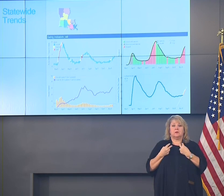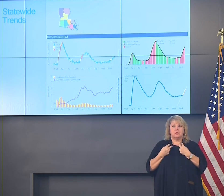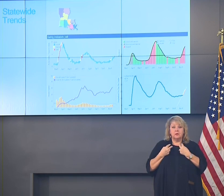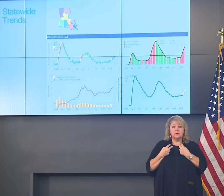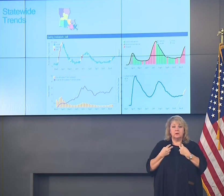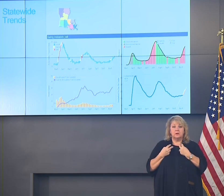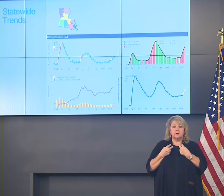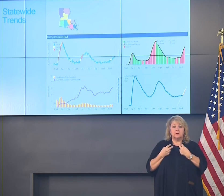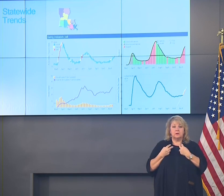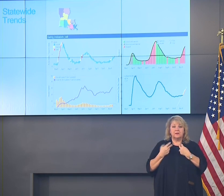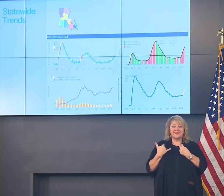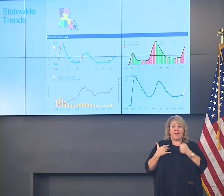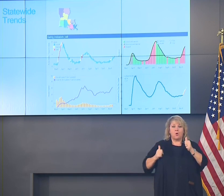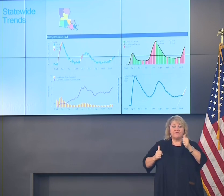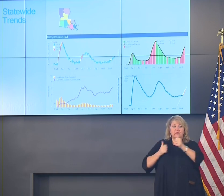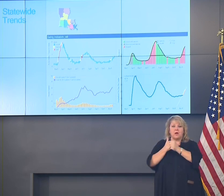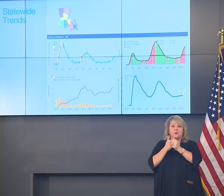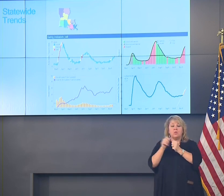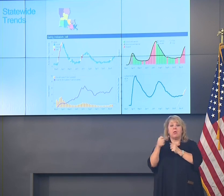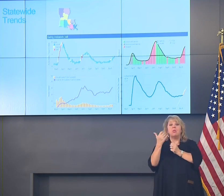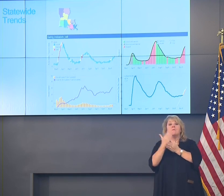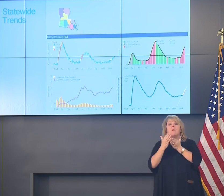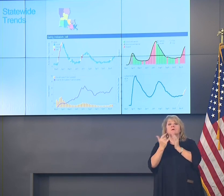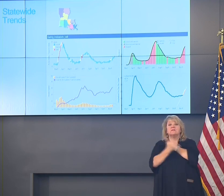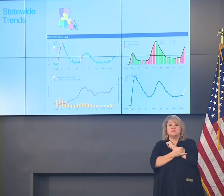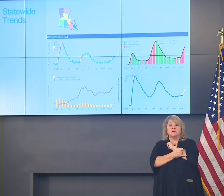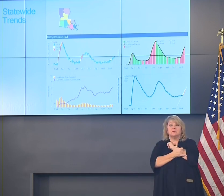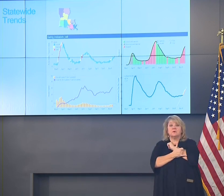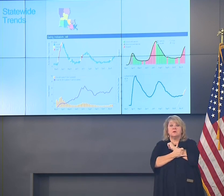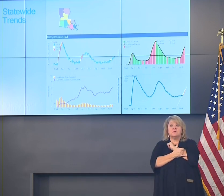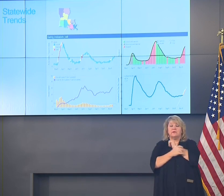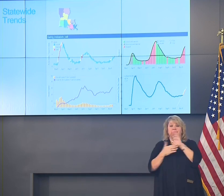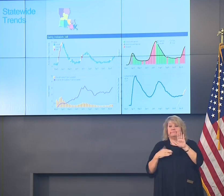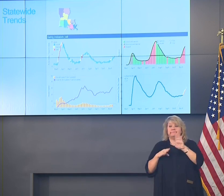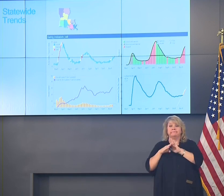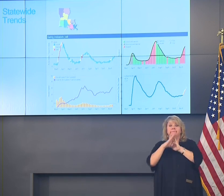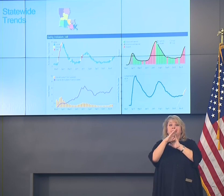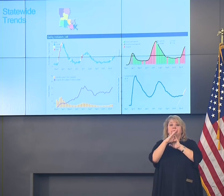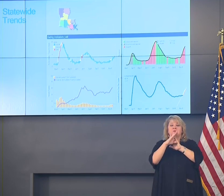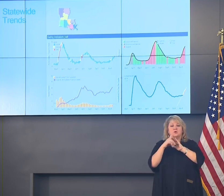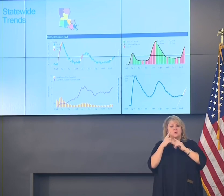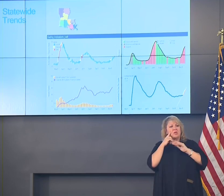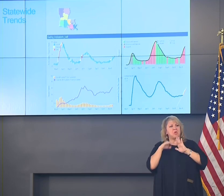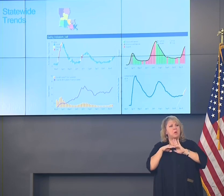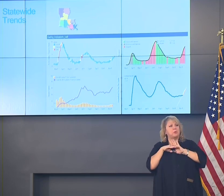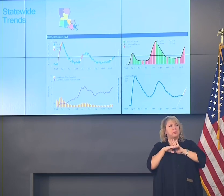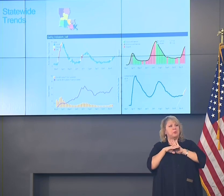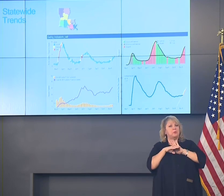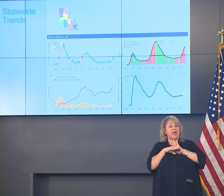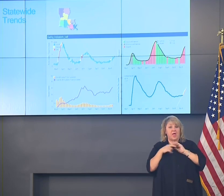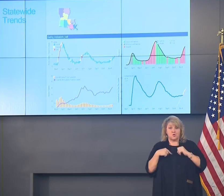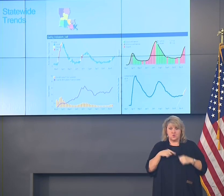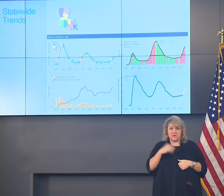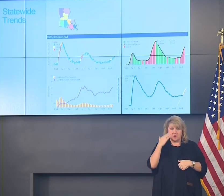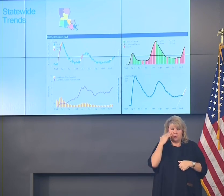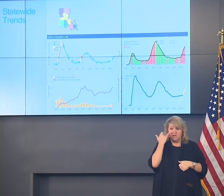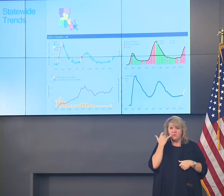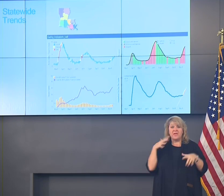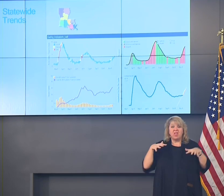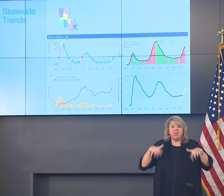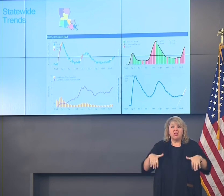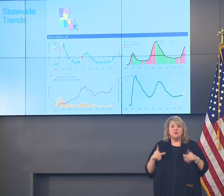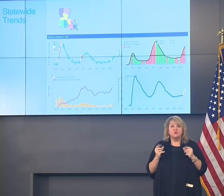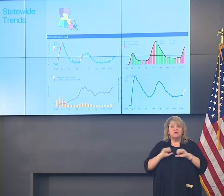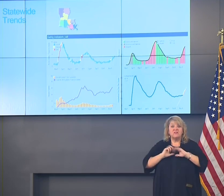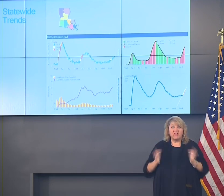the country is. And that's concerning for us because we know what happens down the road if we don't act. So if you take a look